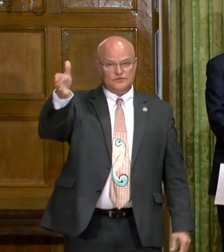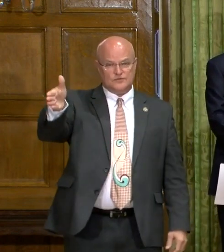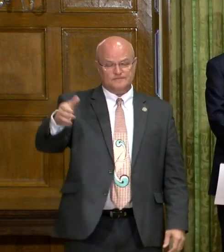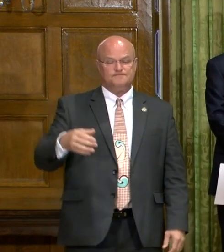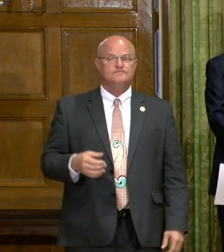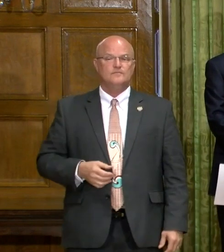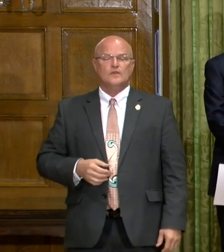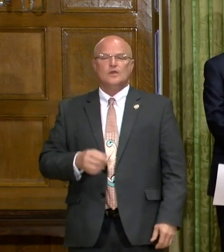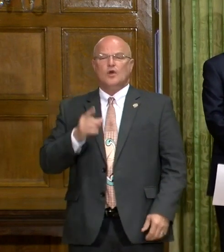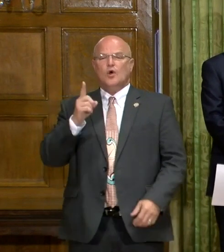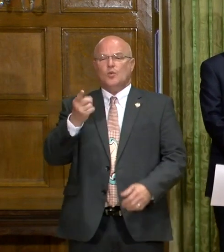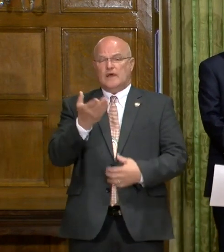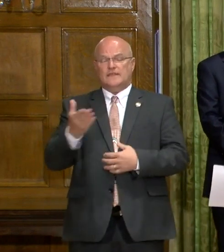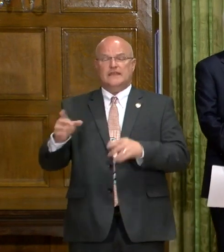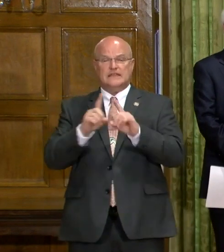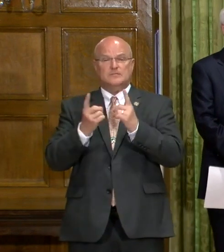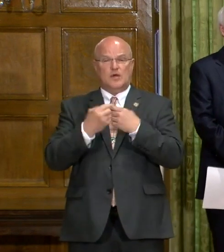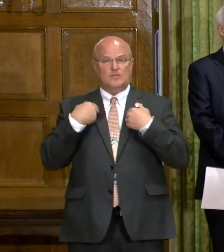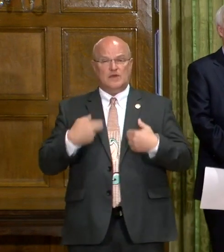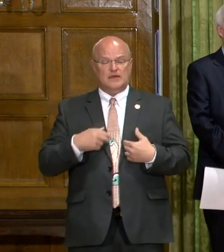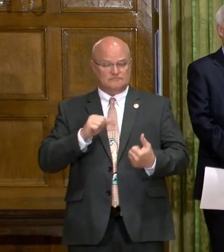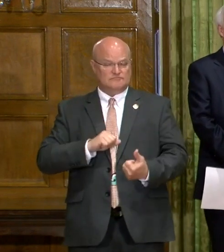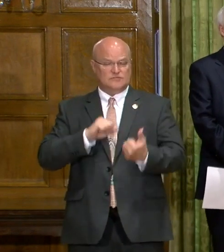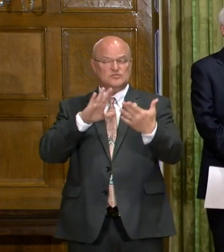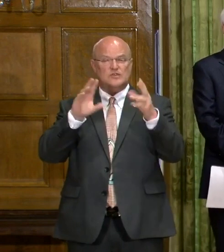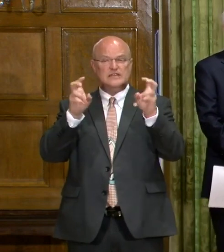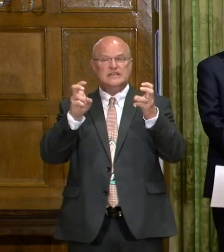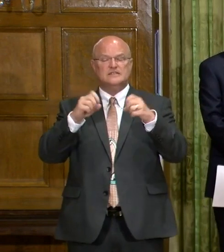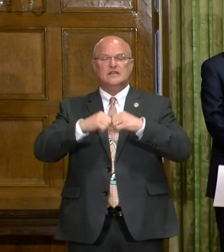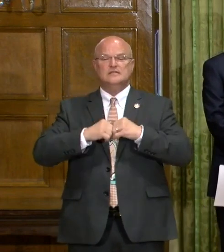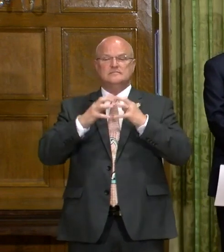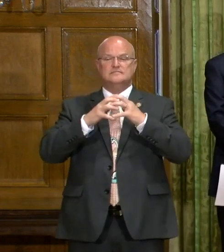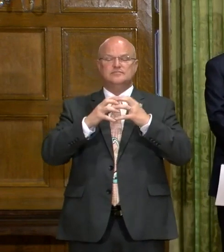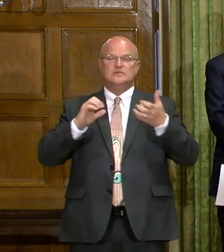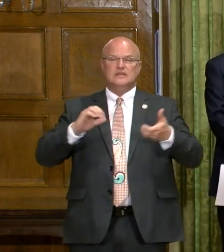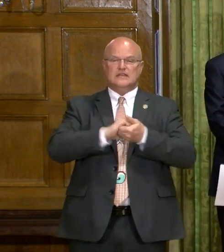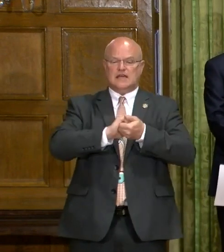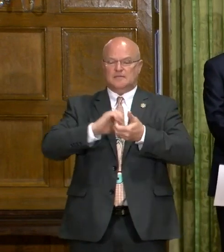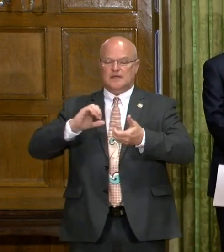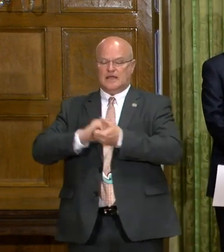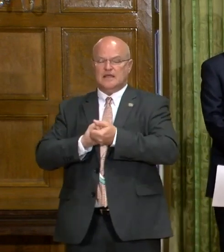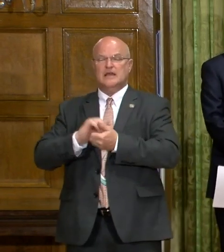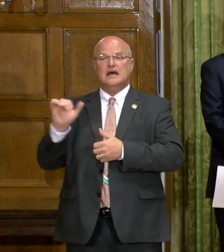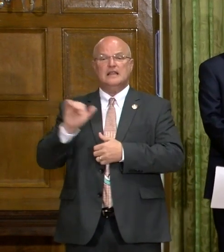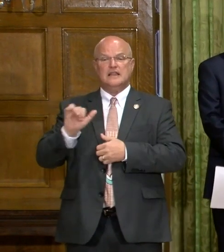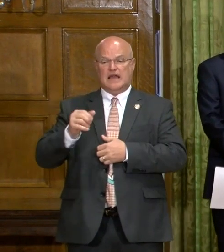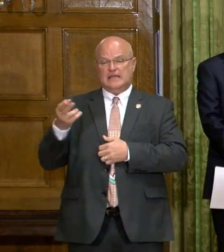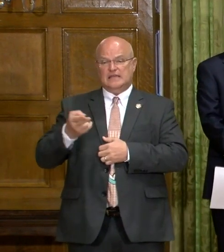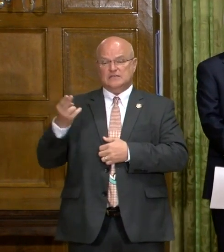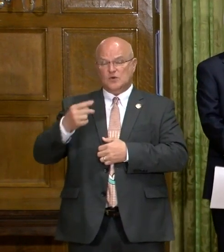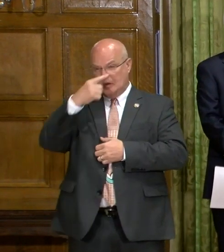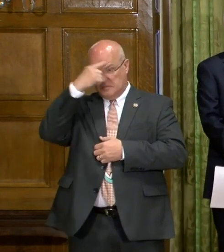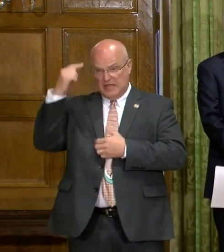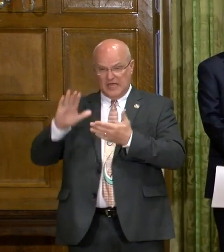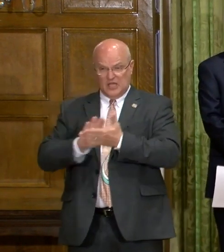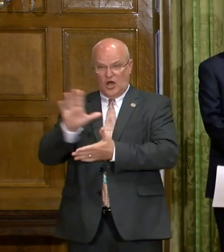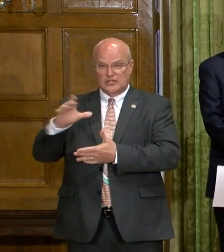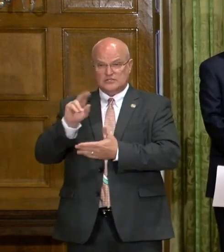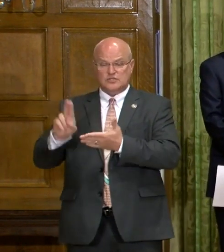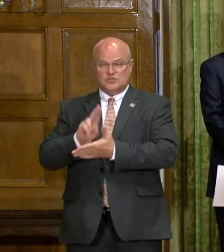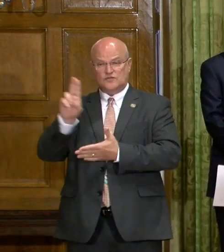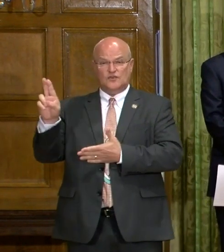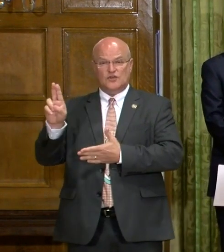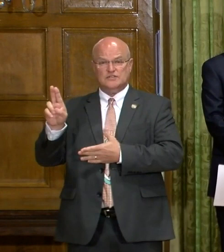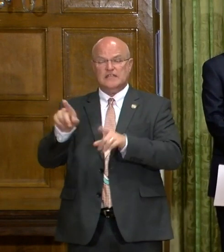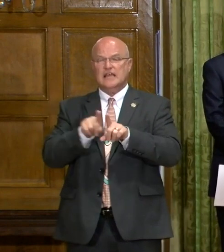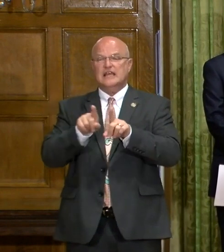One way the Department of Health is working to address these issues is by forming collaborations with partners such as historically black colleges and universities,